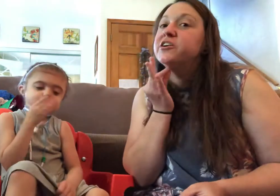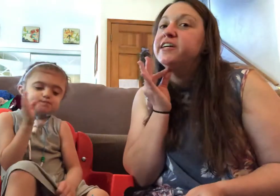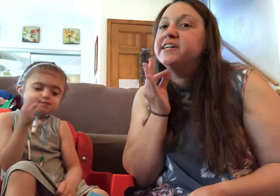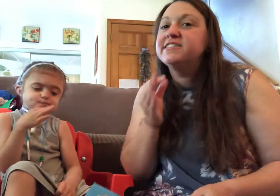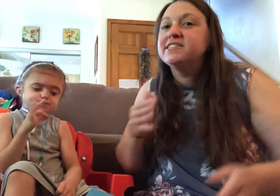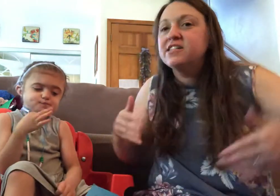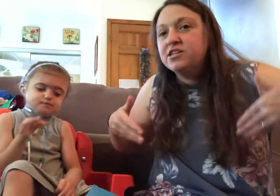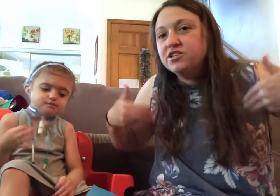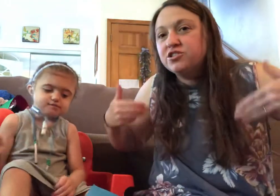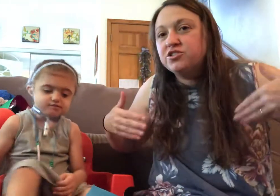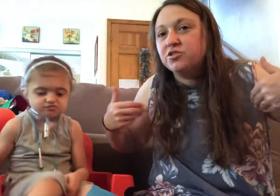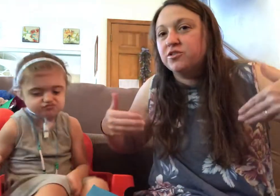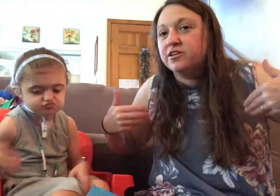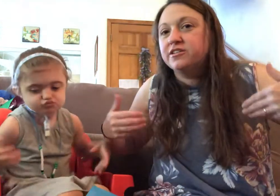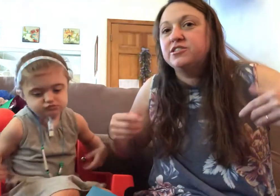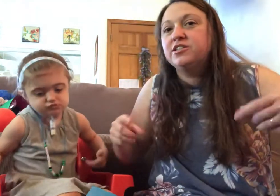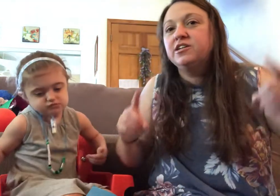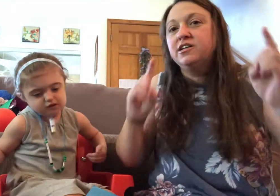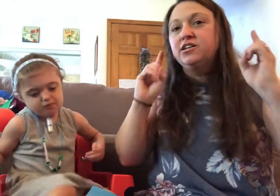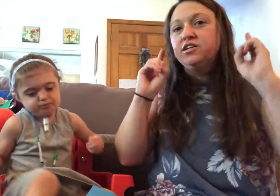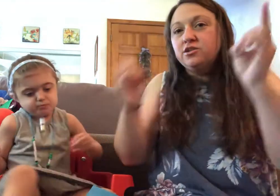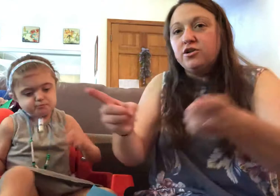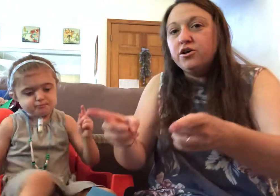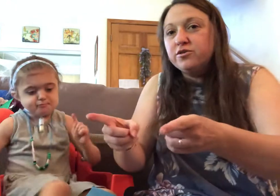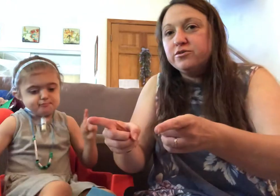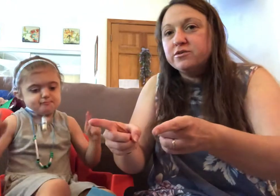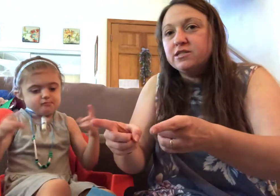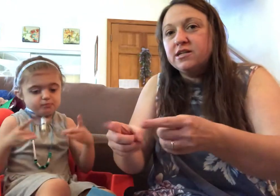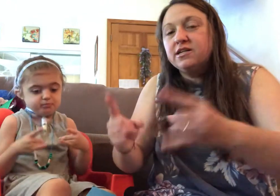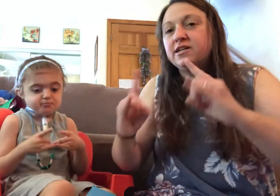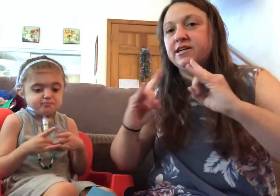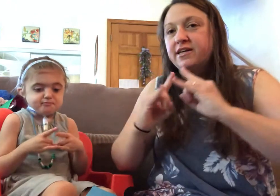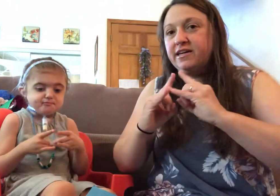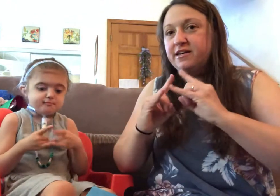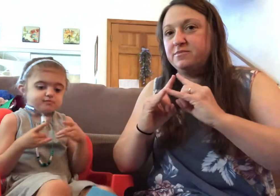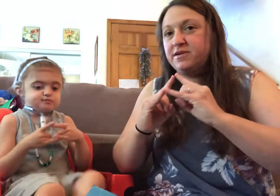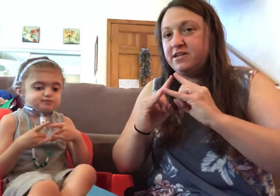Curious George Goes Camping.